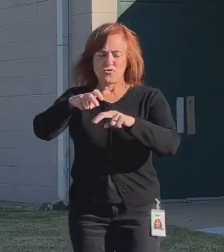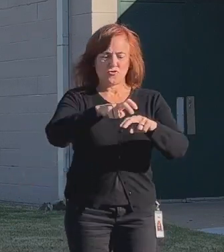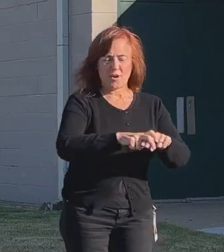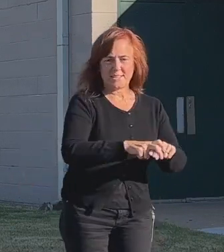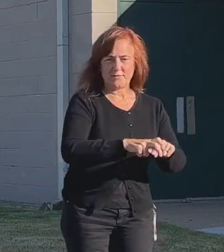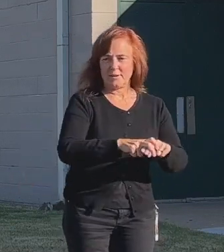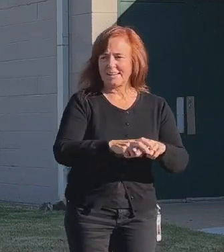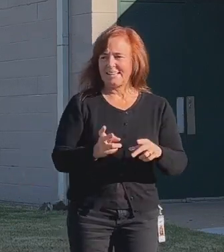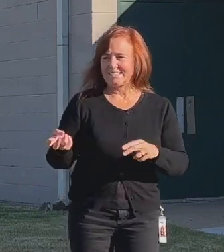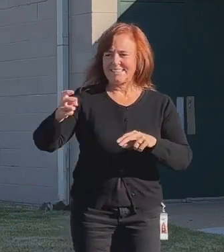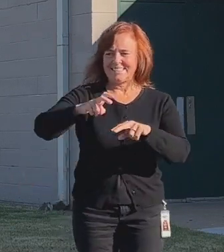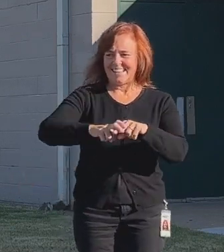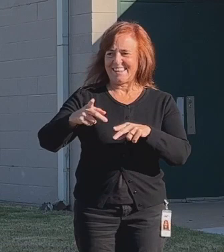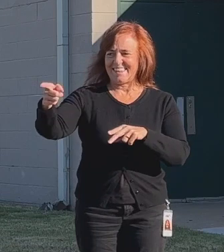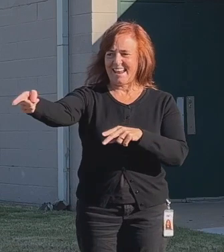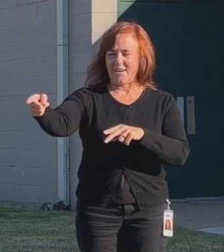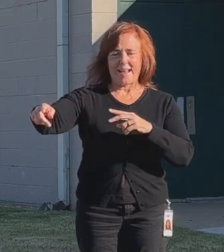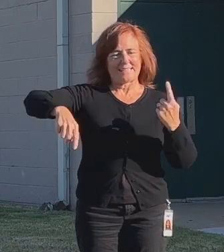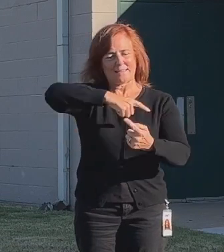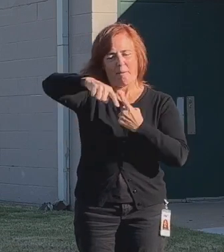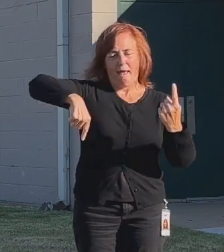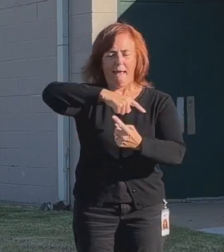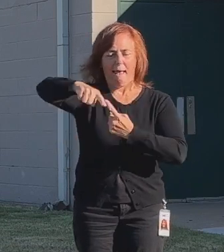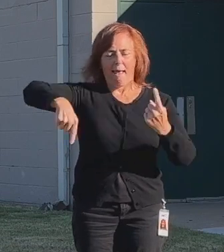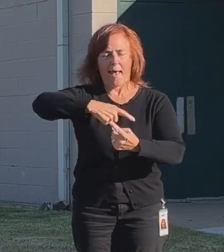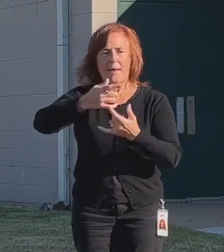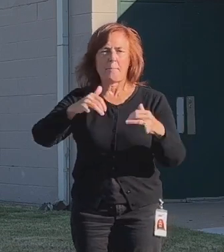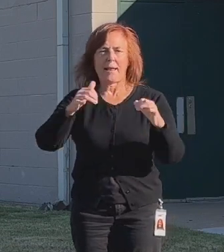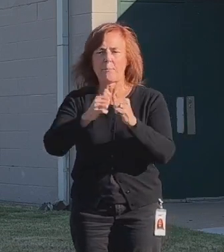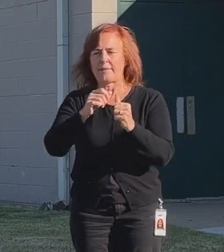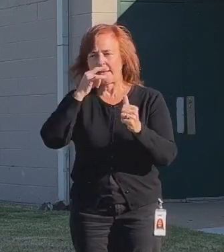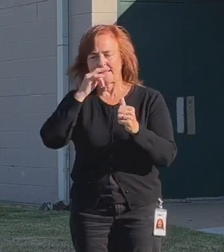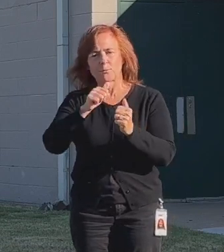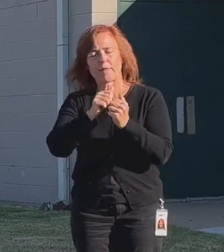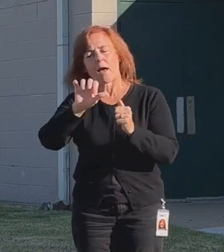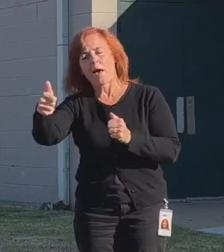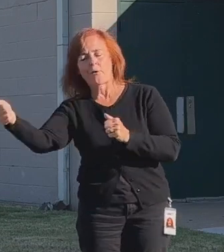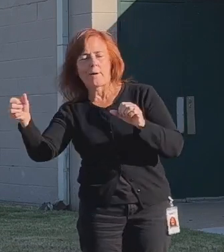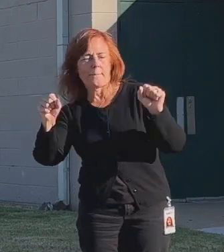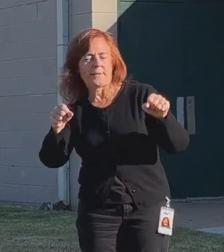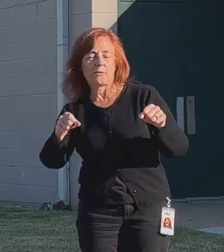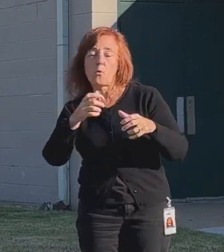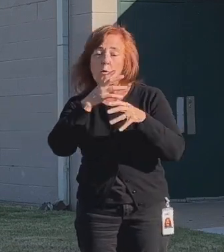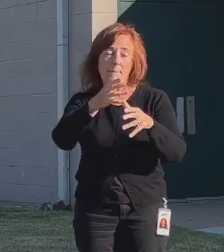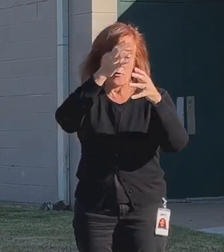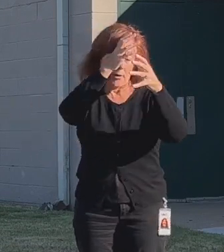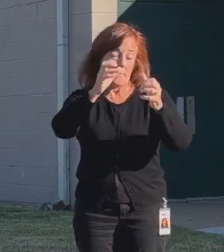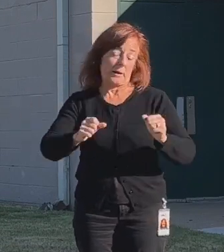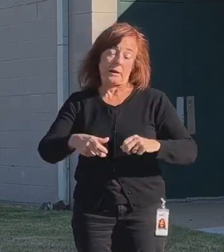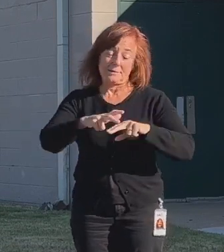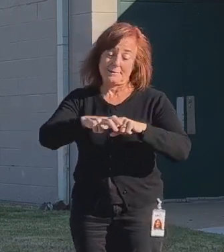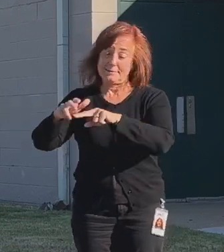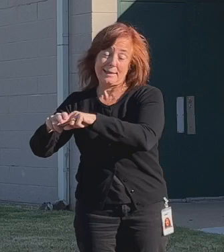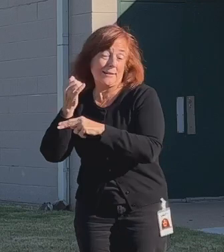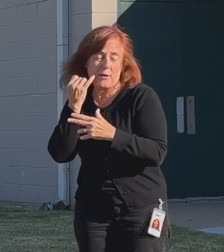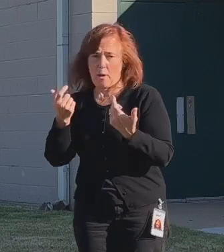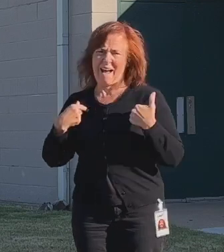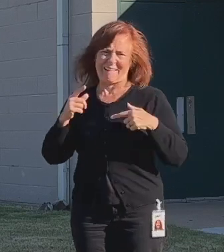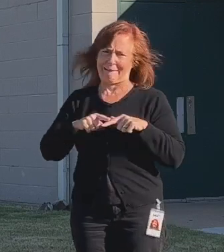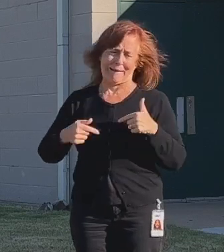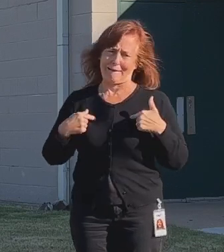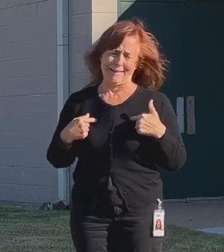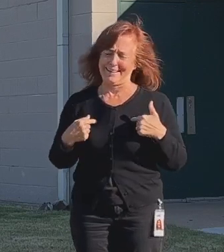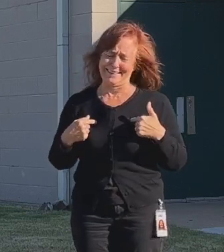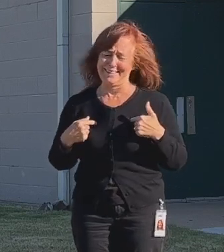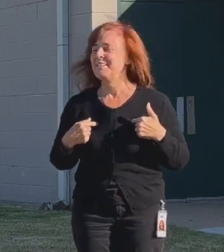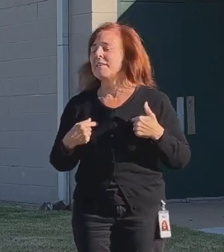on their own can transfer into the seat and they can spin and play with kids. But they have other abilities or their grandma and grandpa if they choose to get in that. I can't get in it,